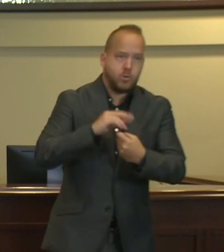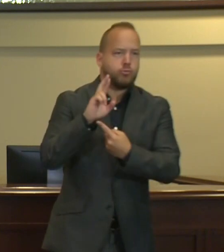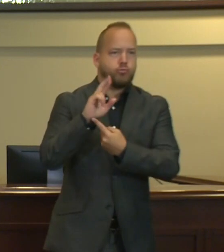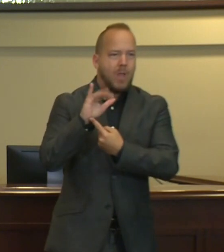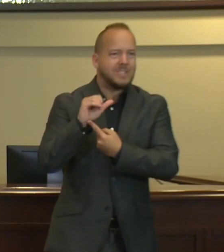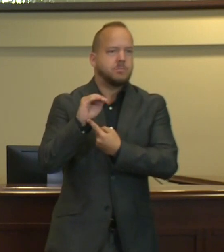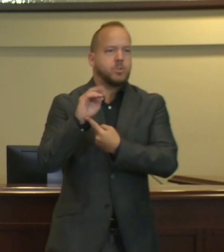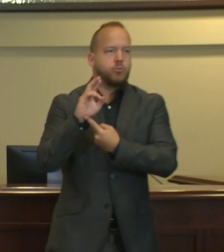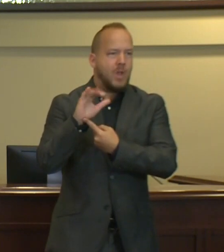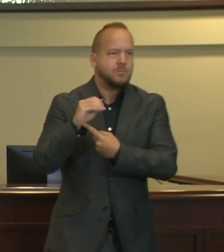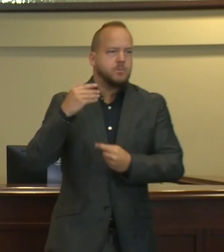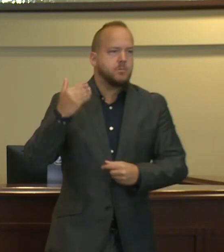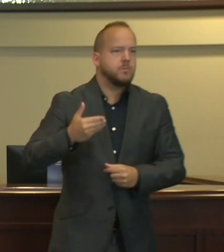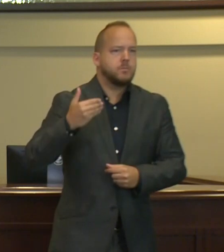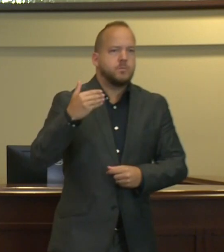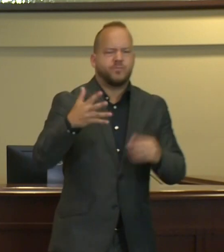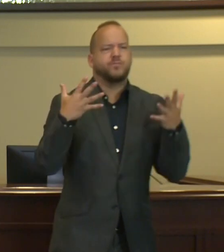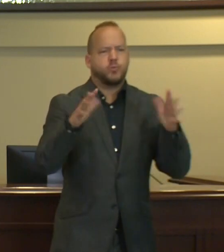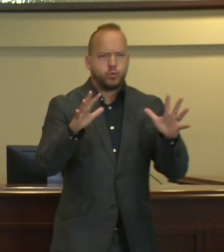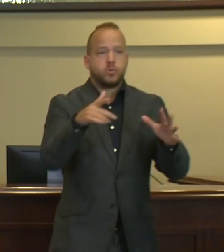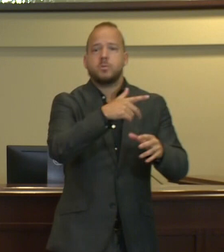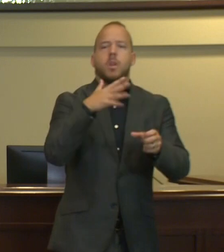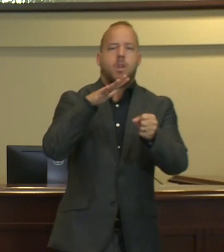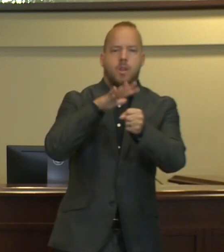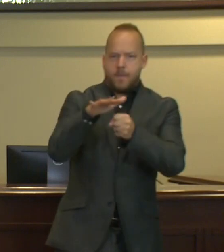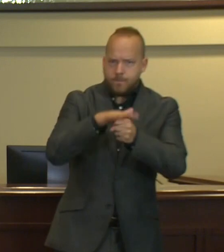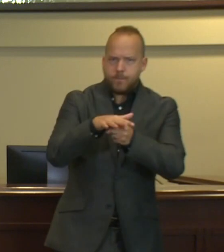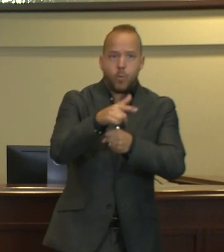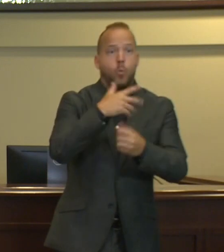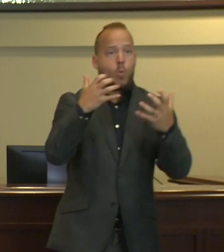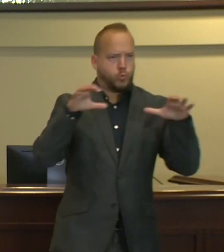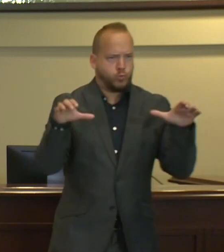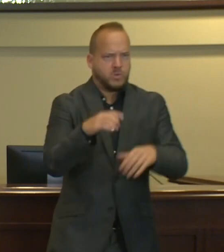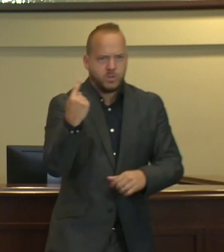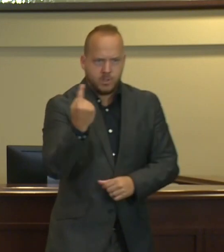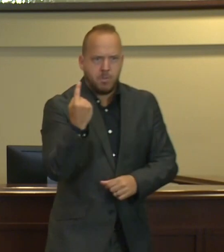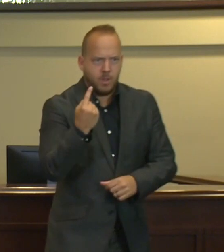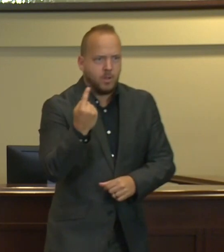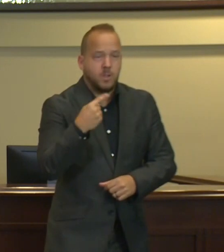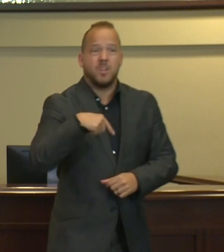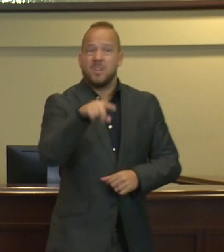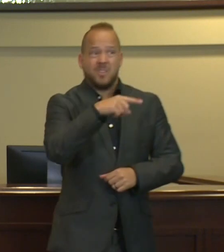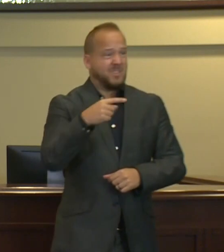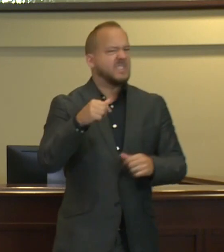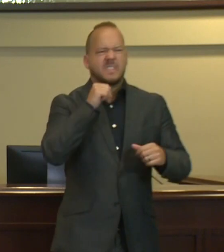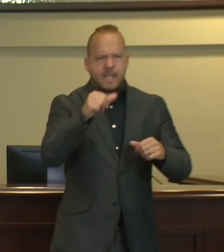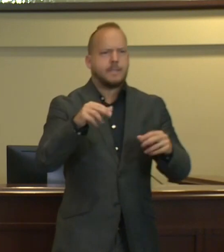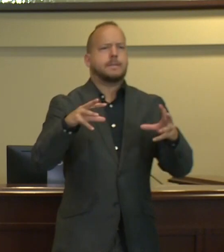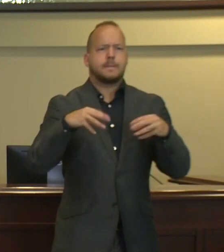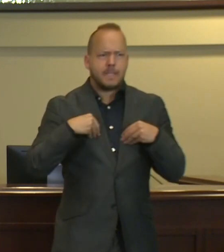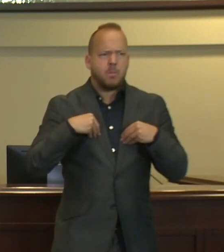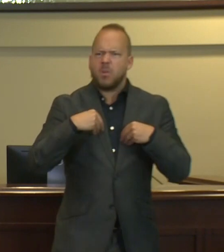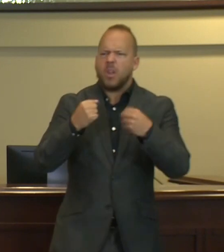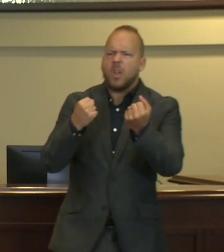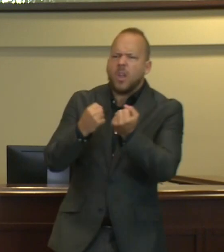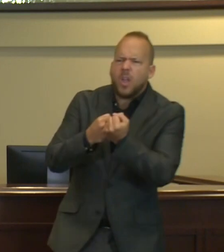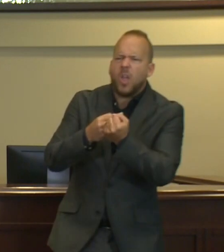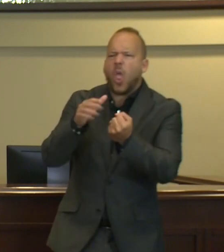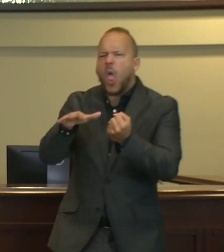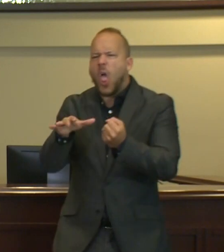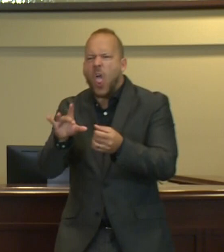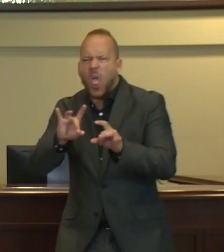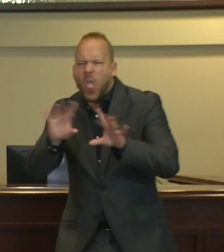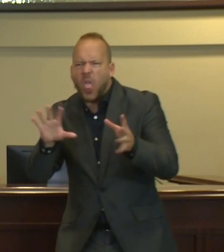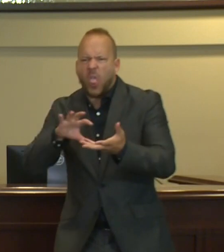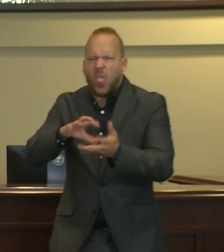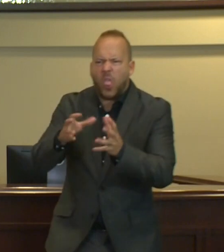is demanding action. And while the vast majority of the black community would not condone violence and looting, the reality is that when over